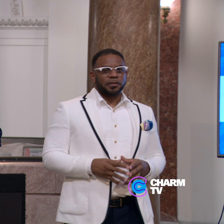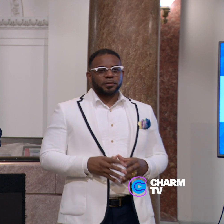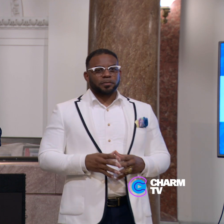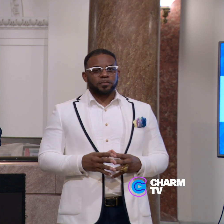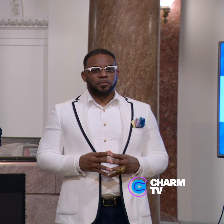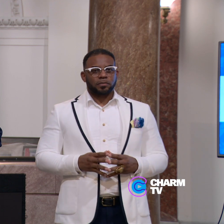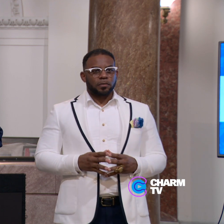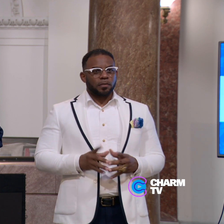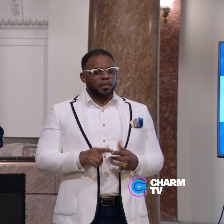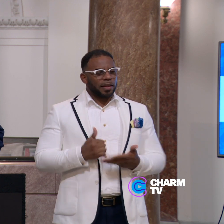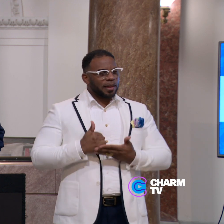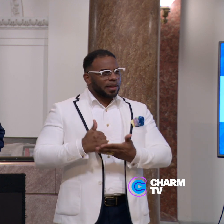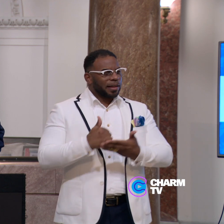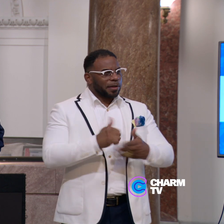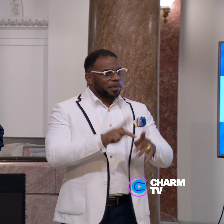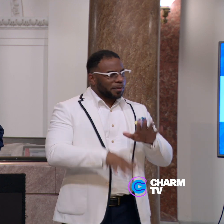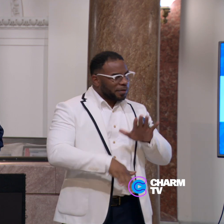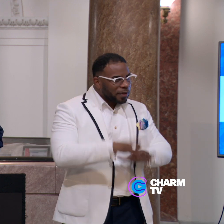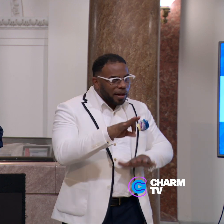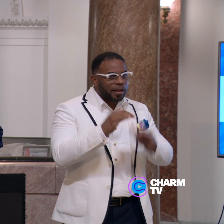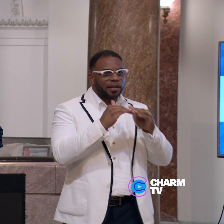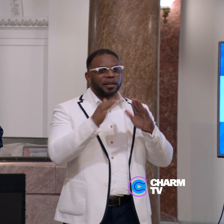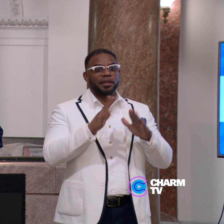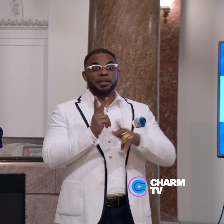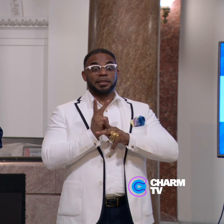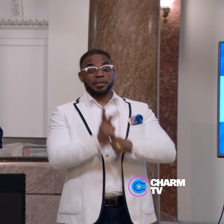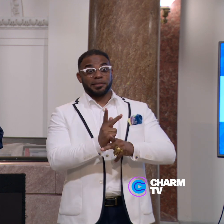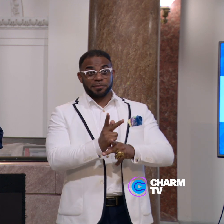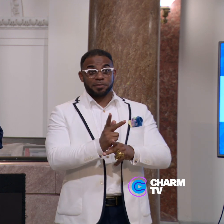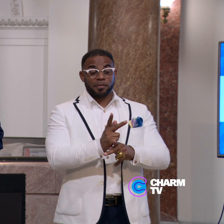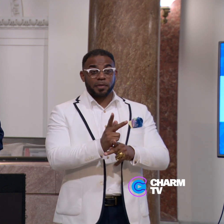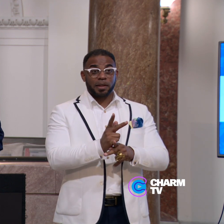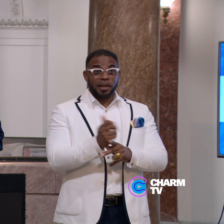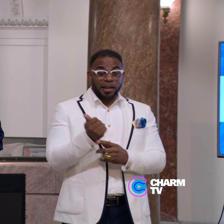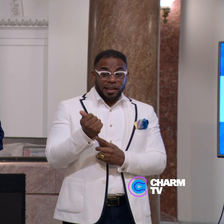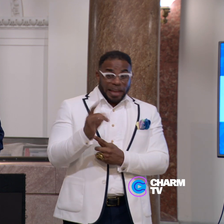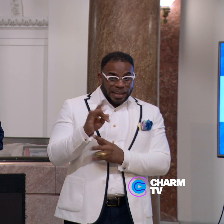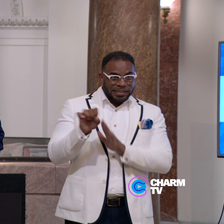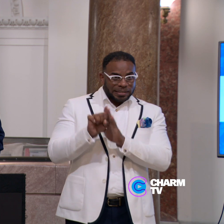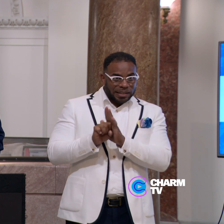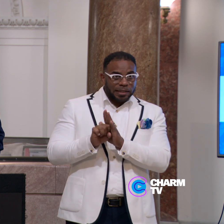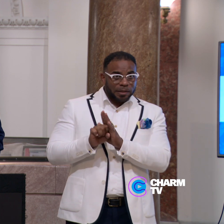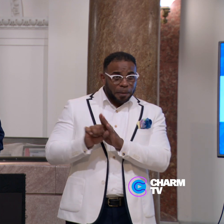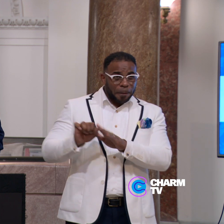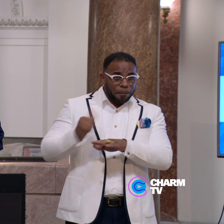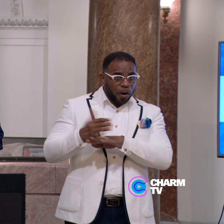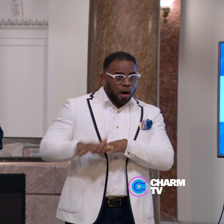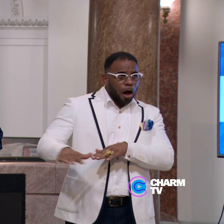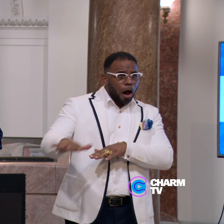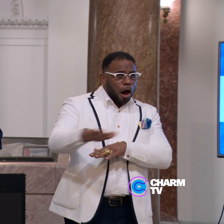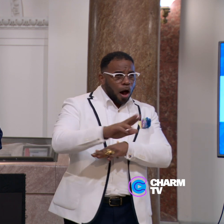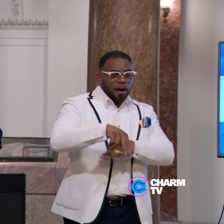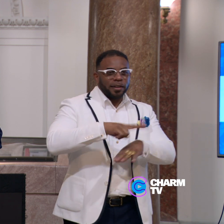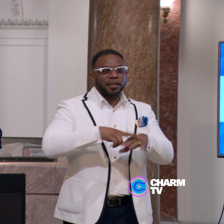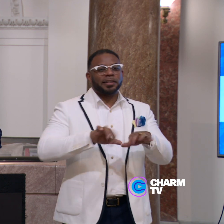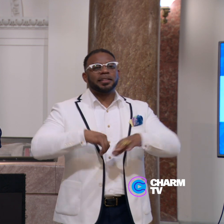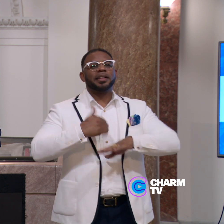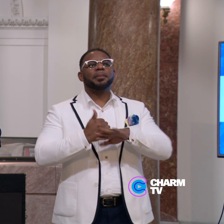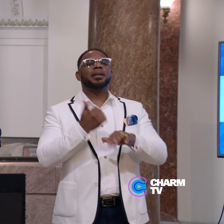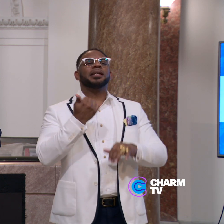to help people find housing and keep it. Eighteen states now, nationally, have implemented